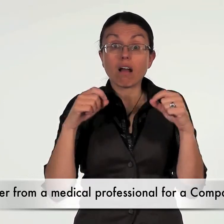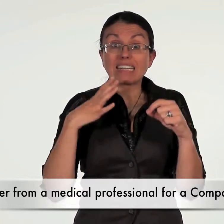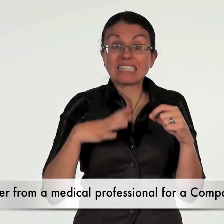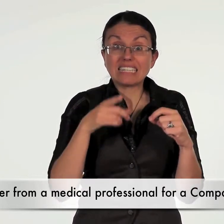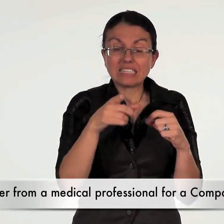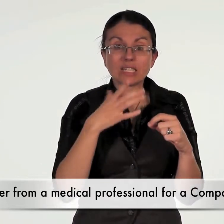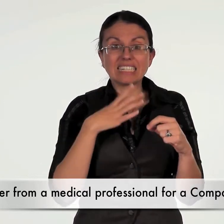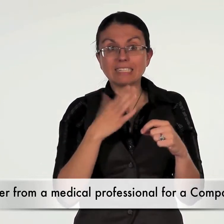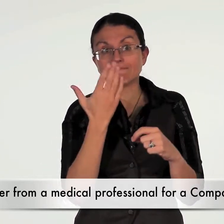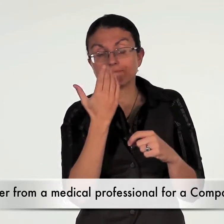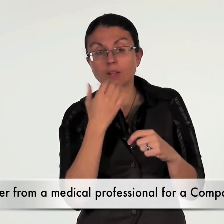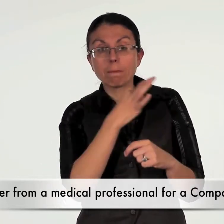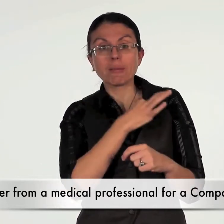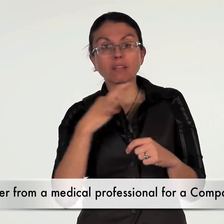professional for a companion pass